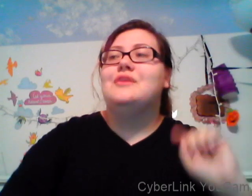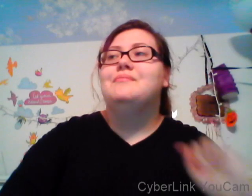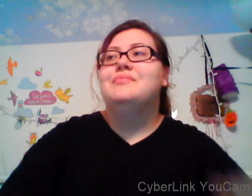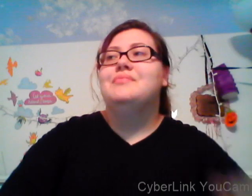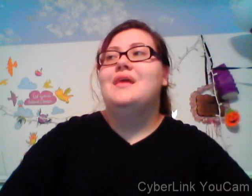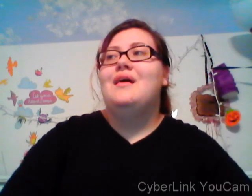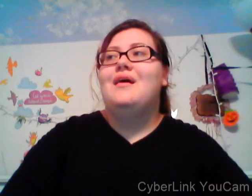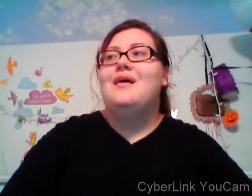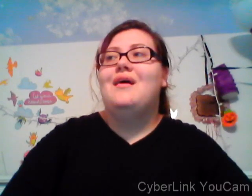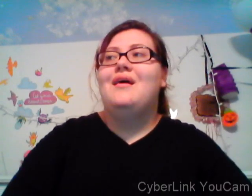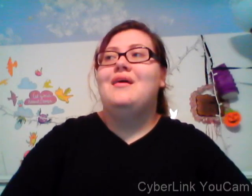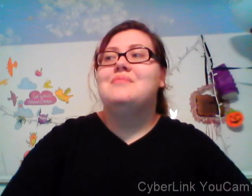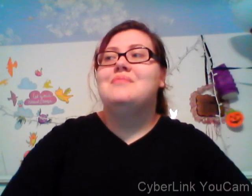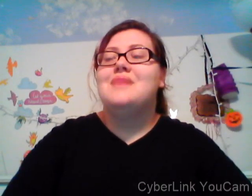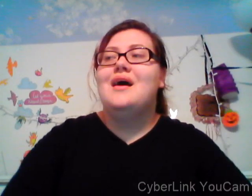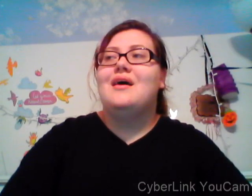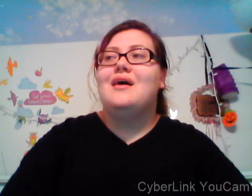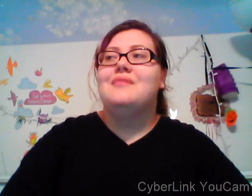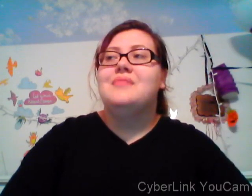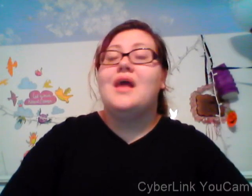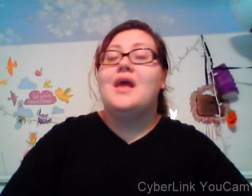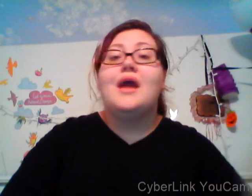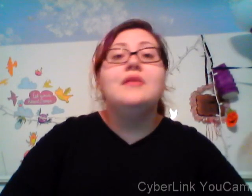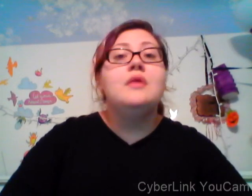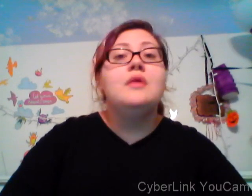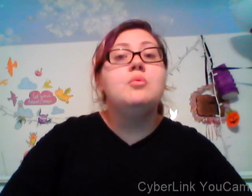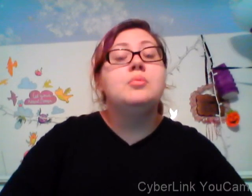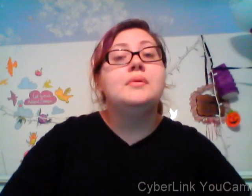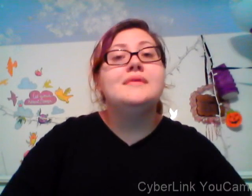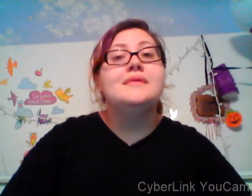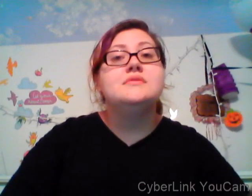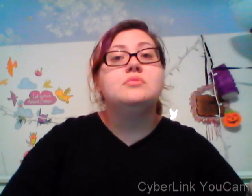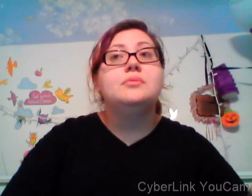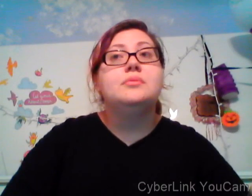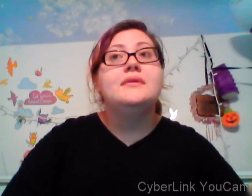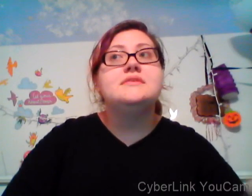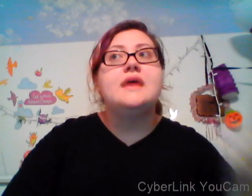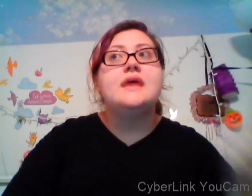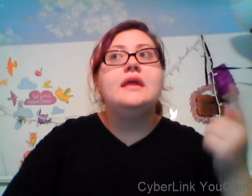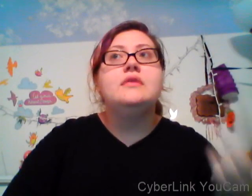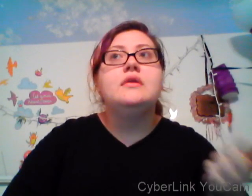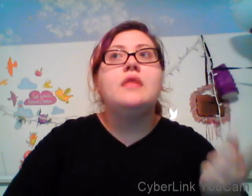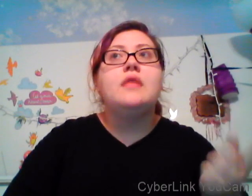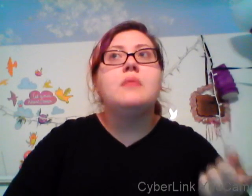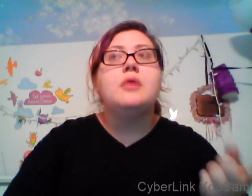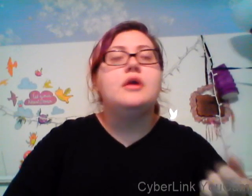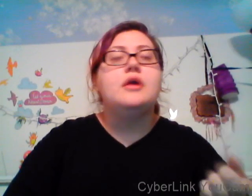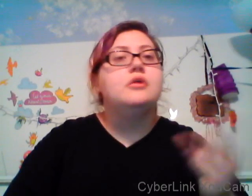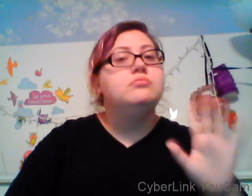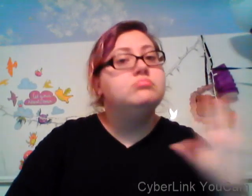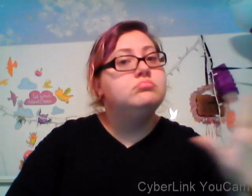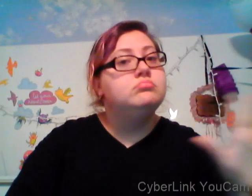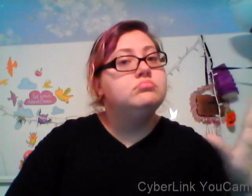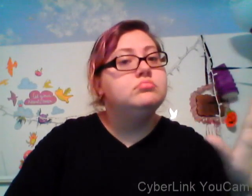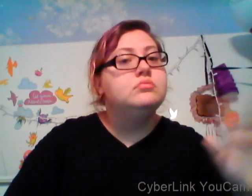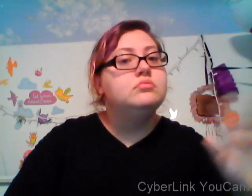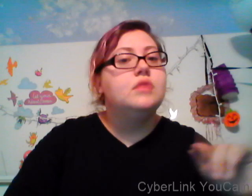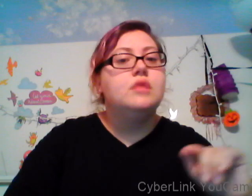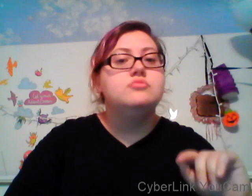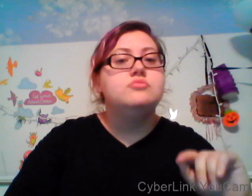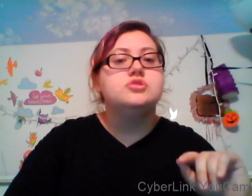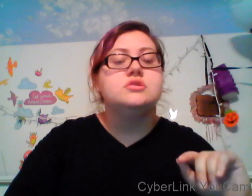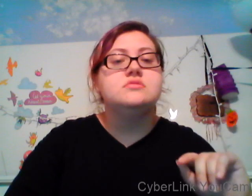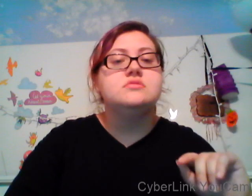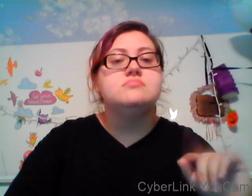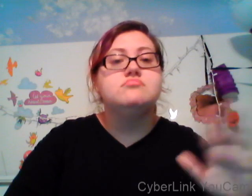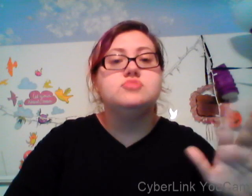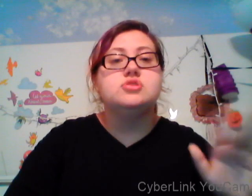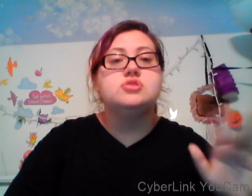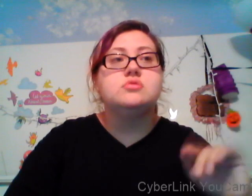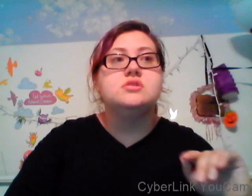because they know moving is stressful and especially when you're going to a new command it's even more stressful so